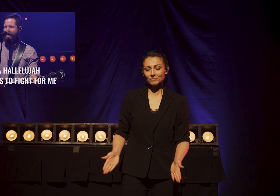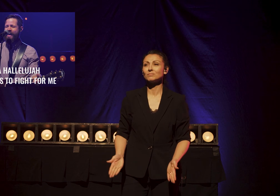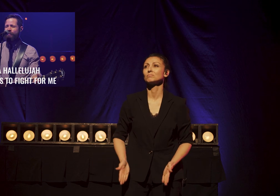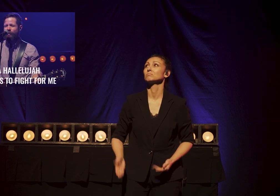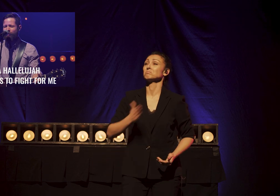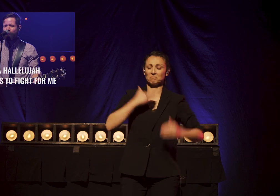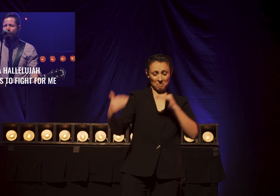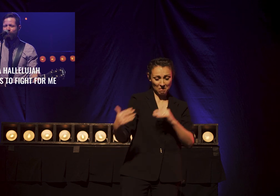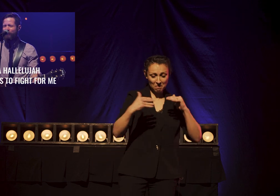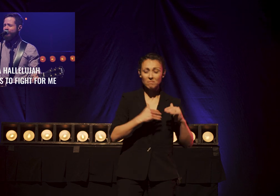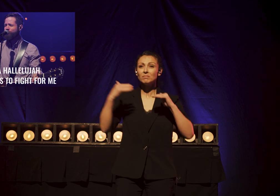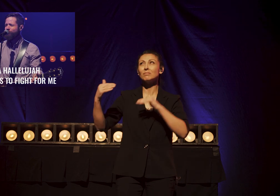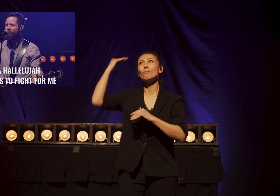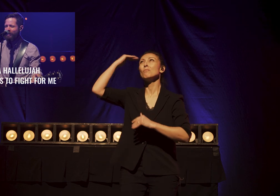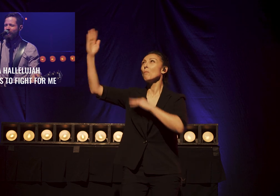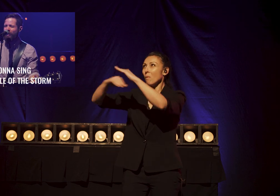heaven comes to fight for me.